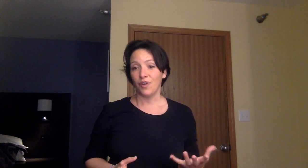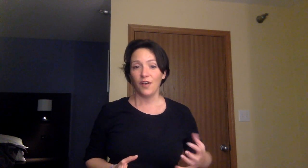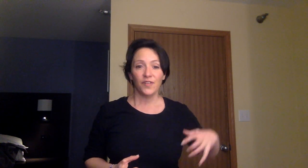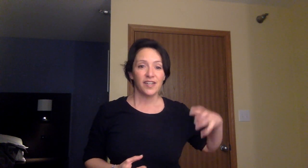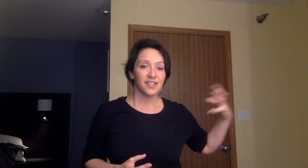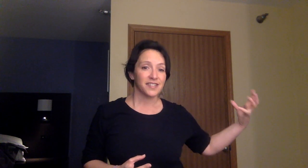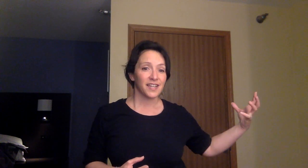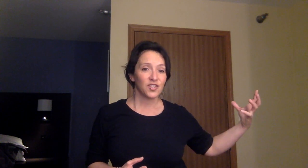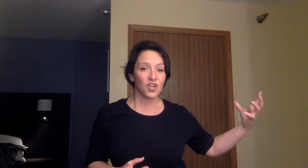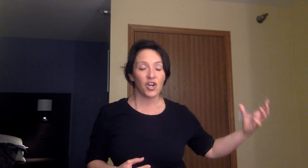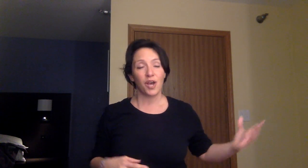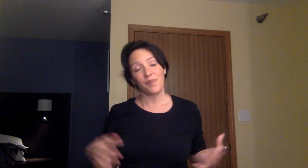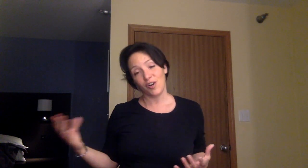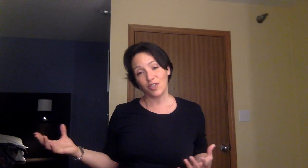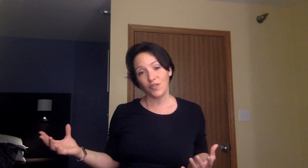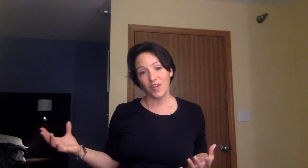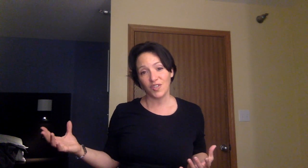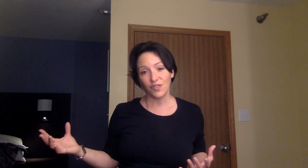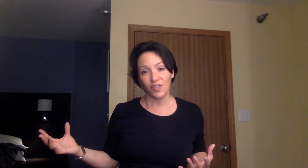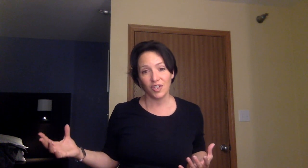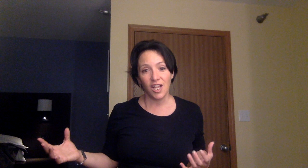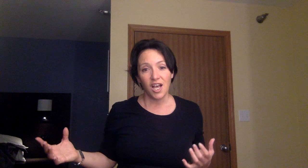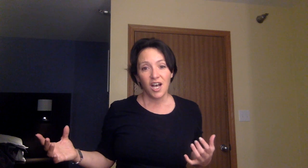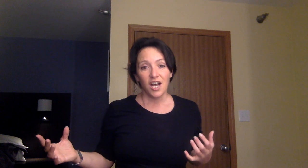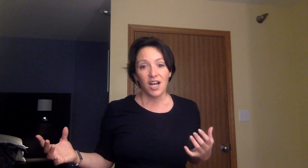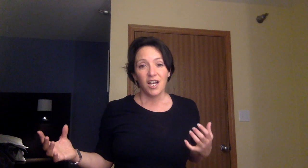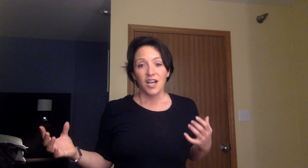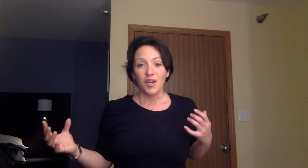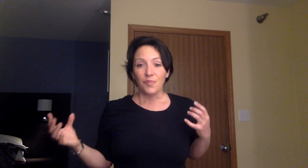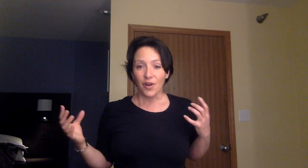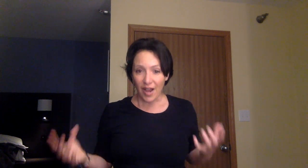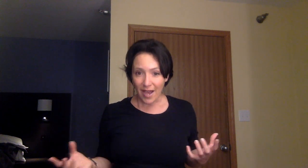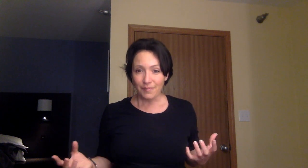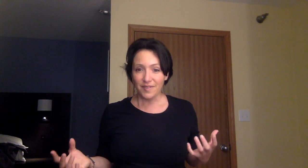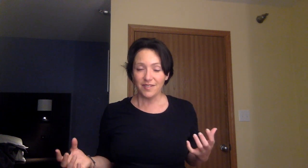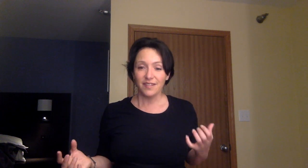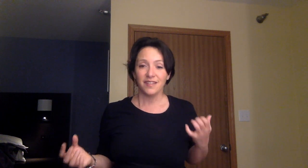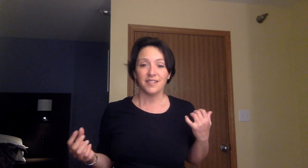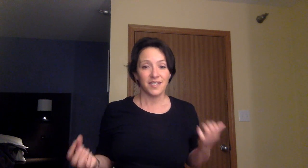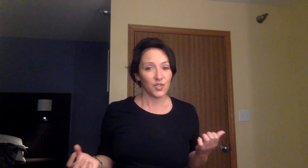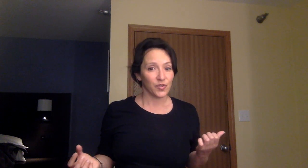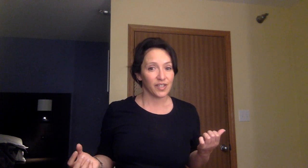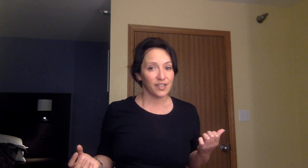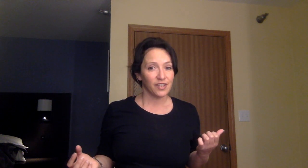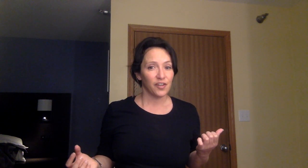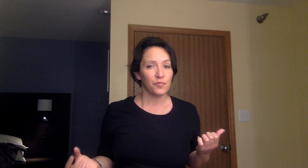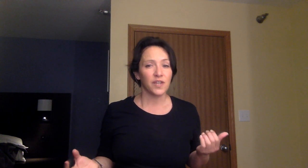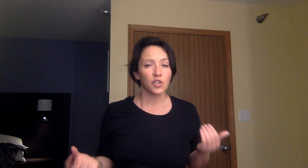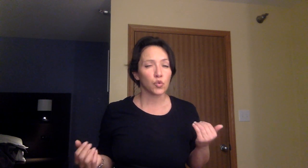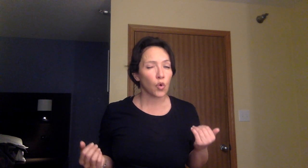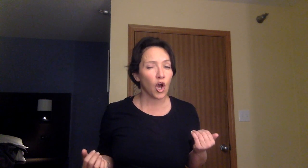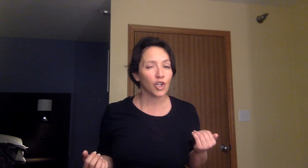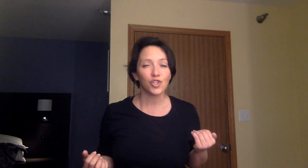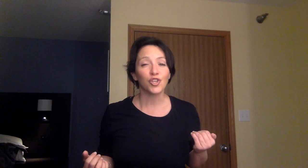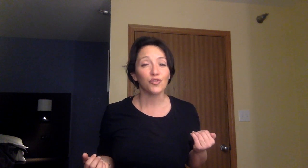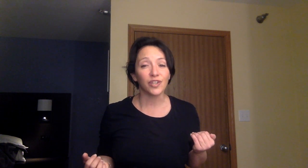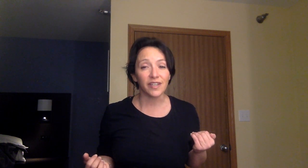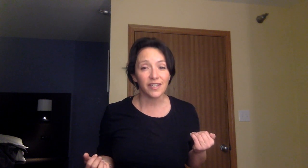-profit, a tech startup, an arts festival. Perhaps this history of being drawn to the unique